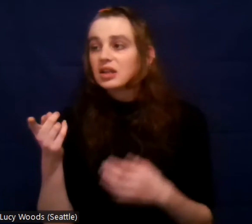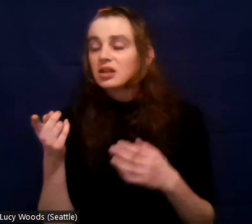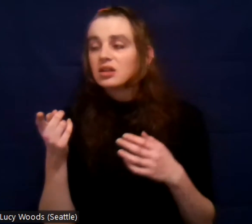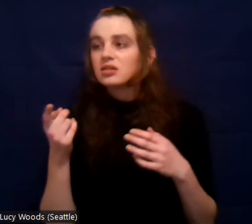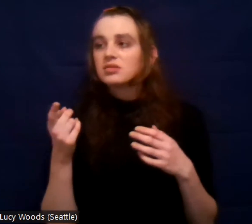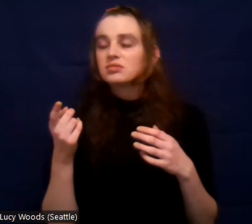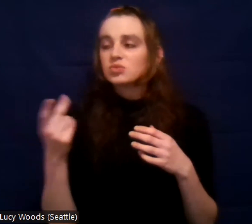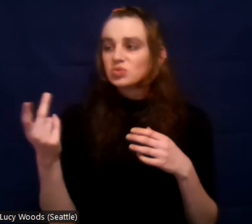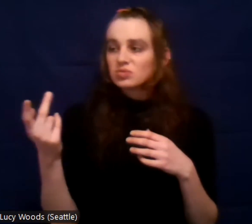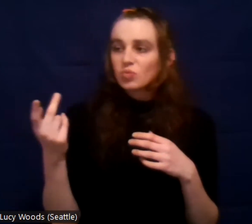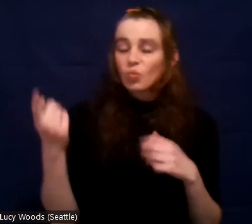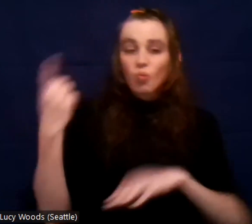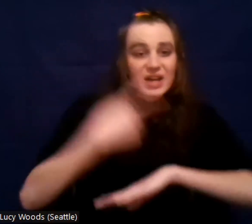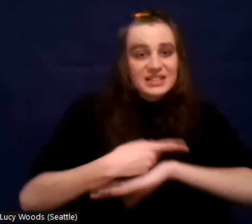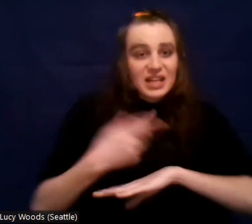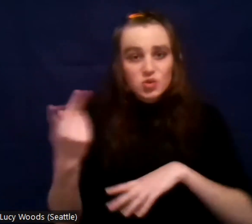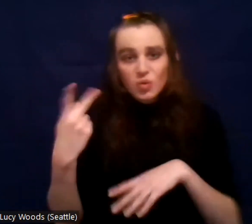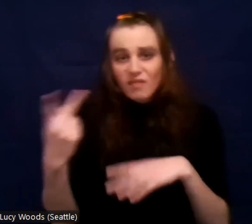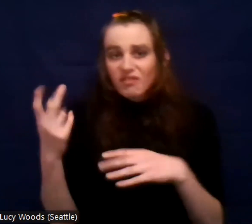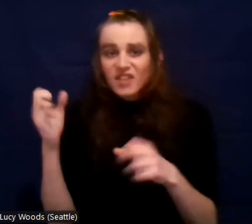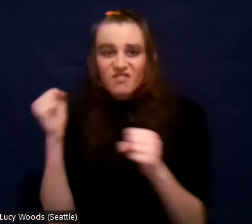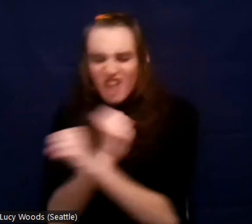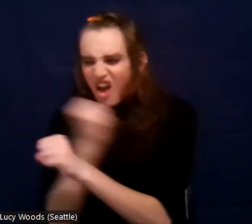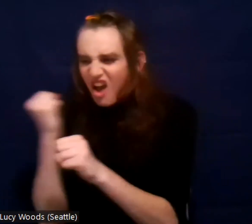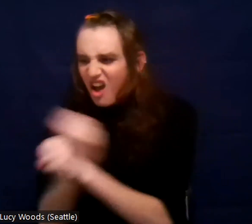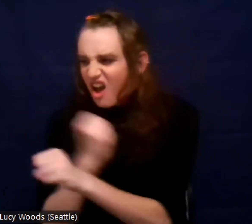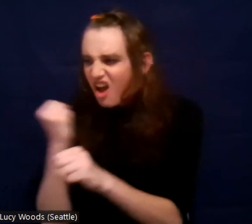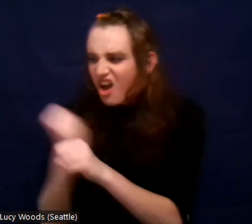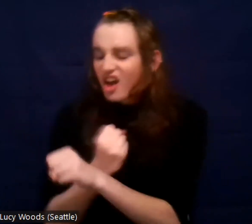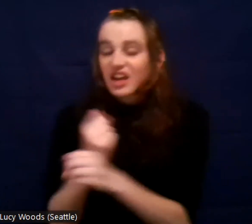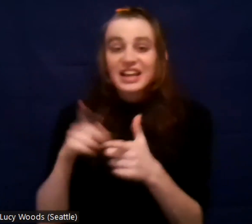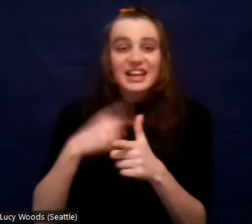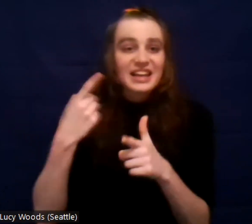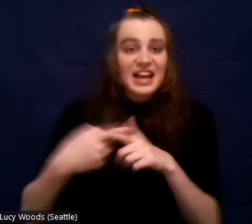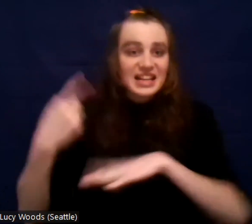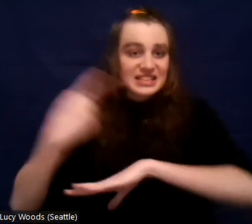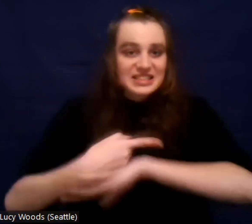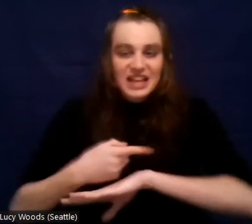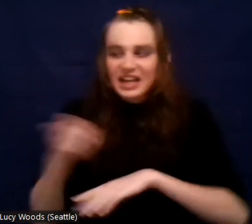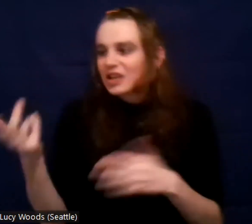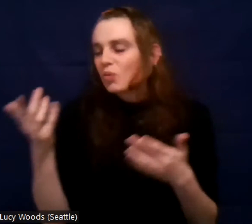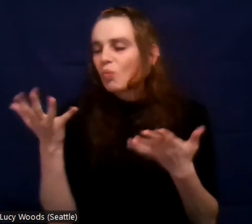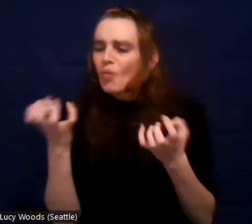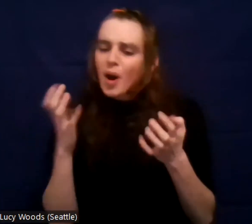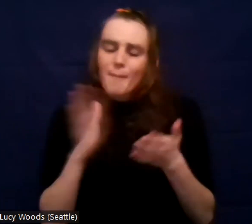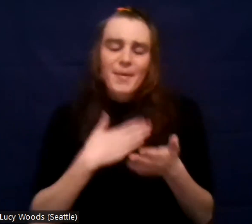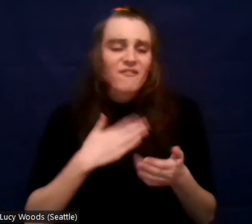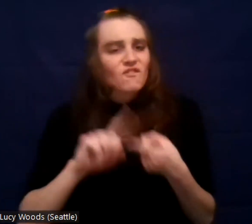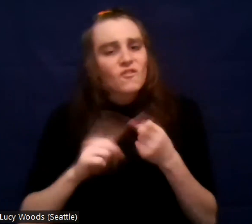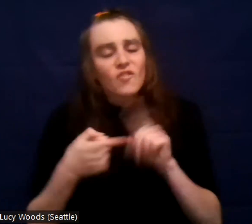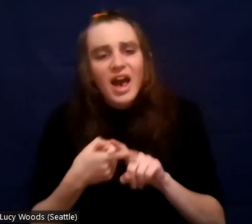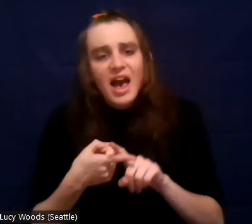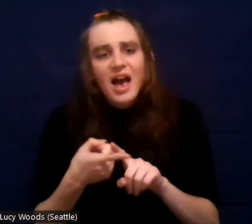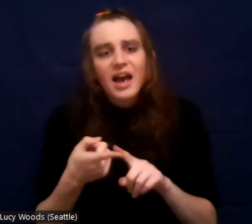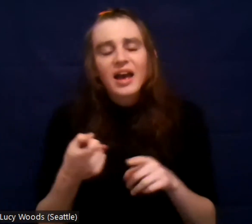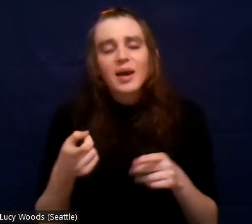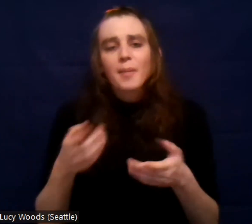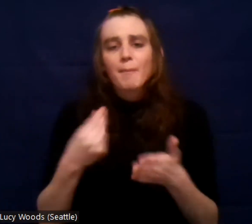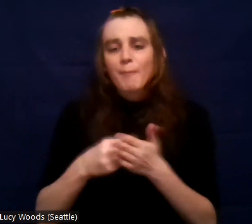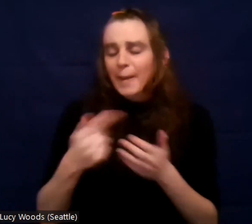try to be my friend, buying me like a gift or like smoking pot with me or drinking with me. And one night,